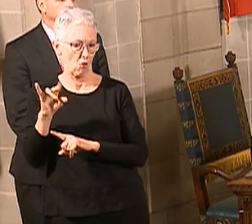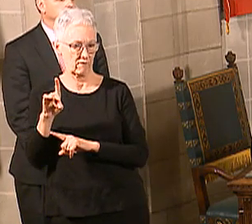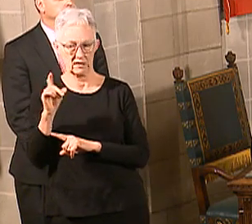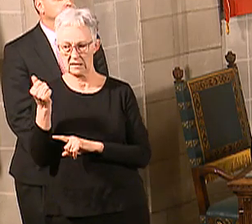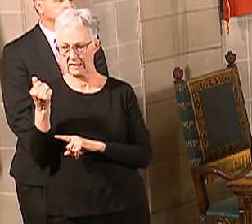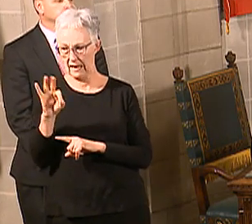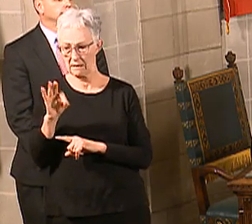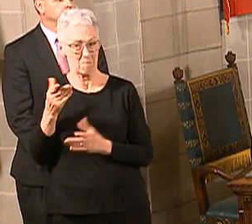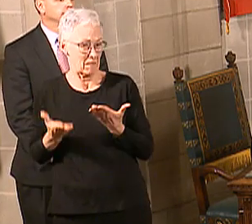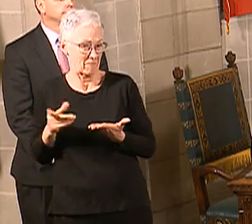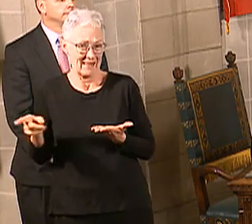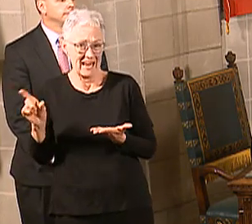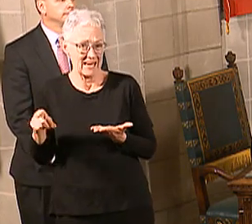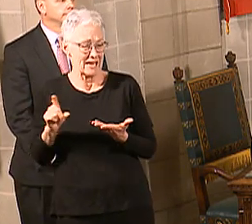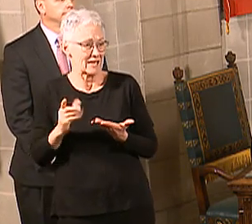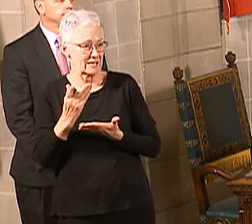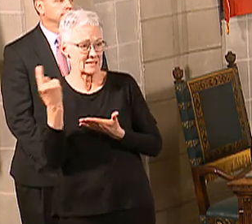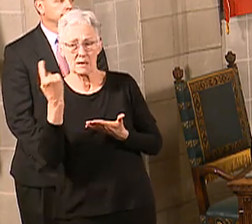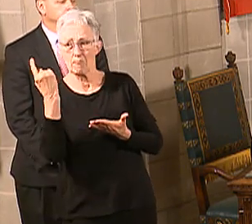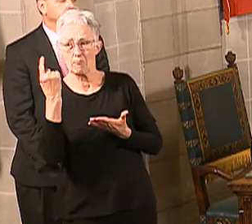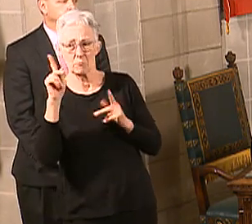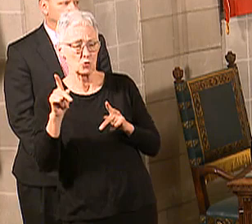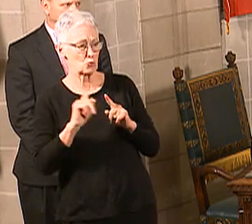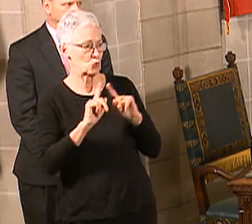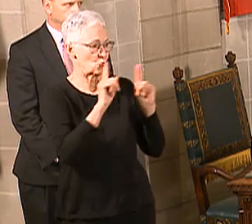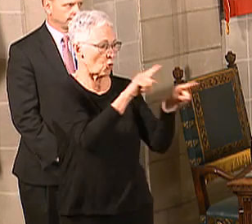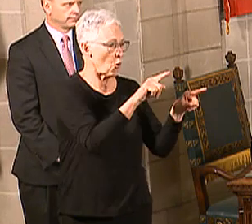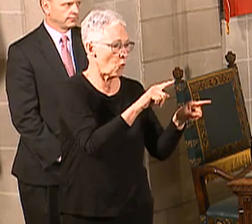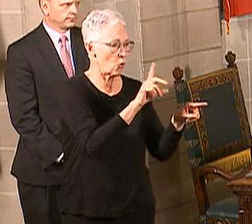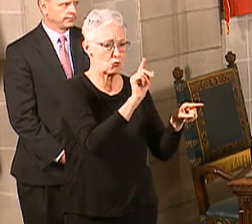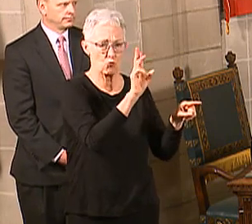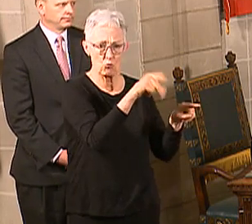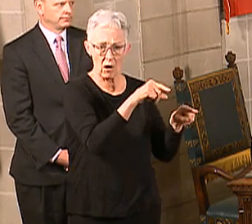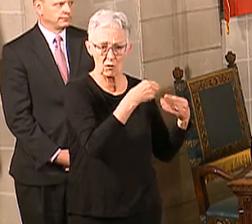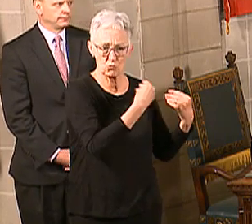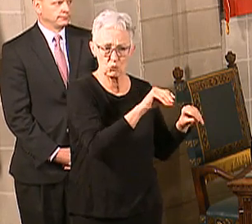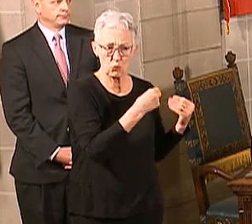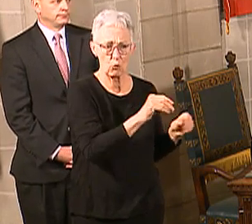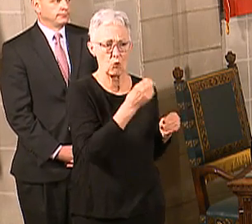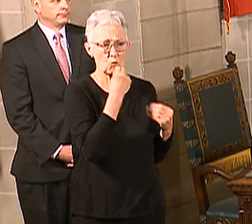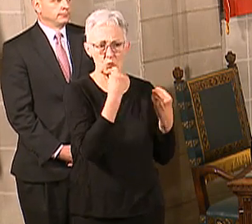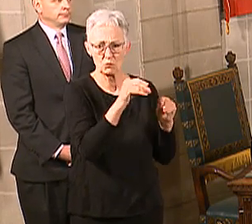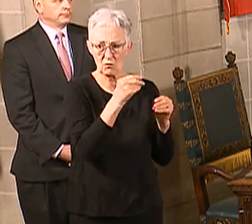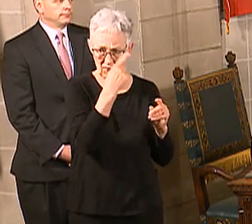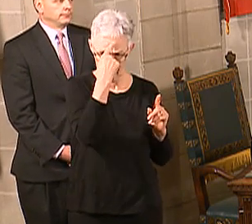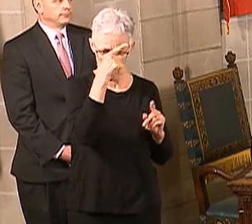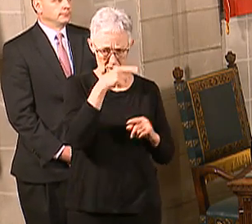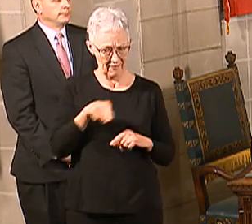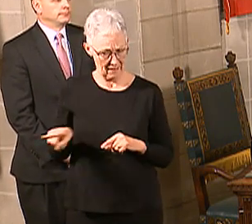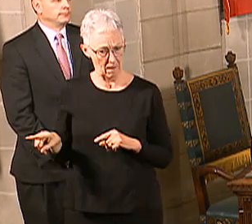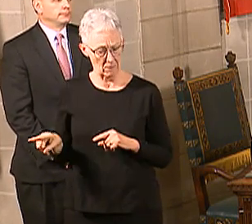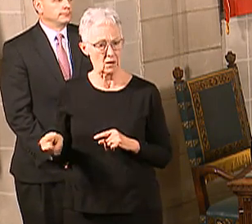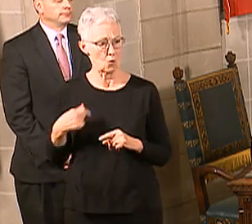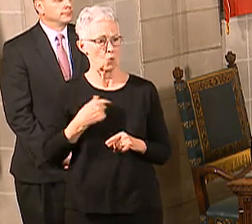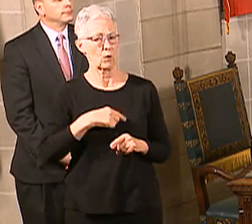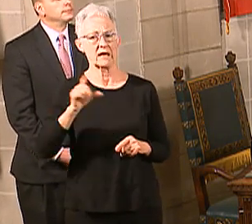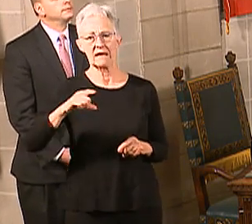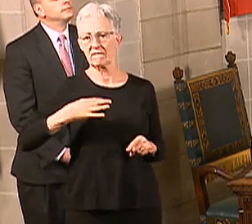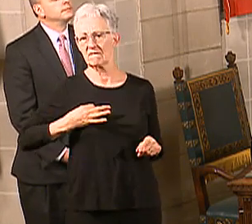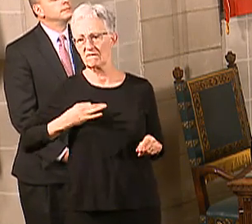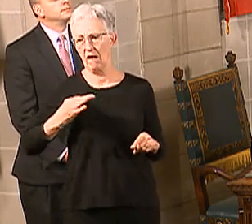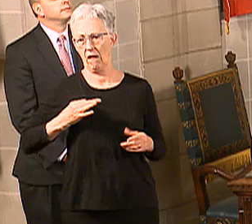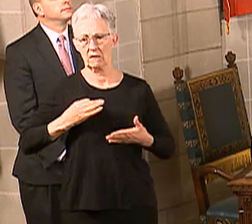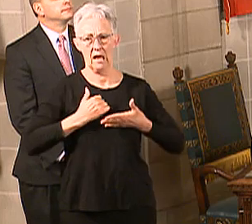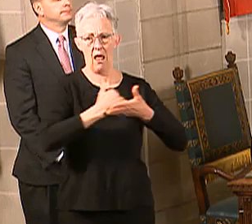some sort of supply. It's an opportunity for all of us to take this opportunity to reach out to our fellow Nebraskans, our neighbors, our friends, our family,